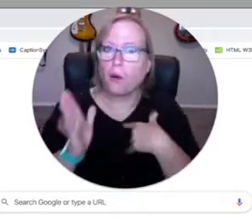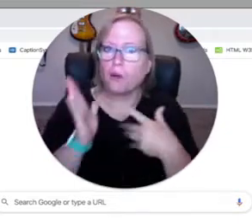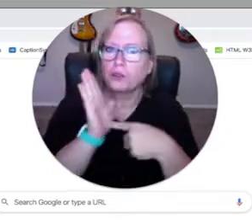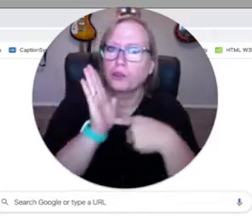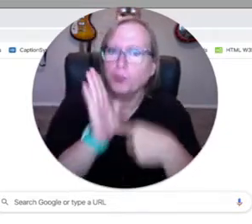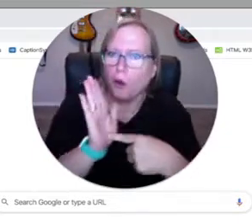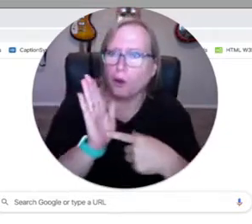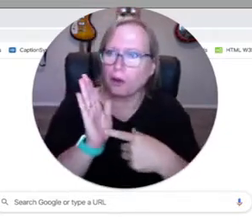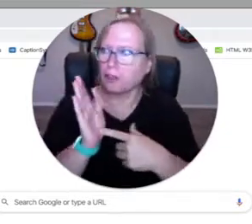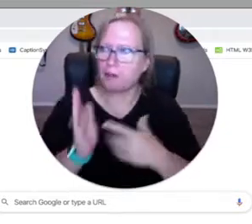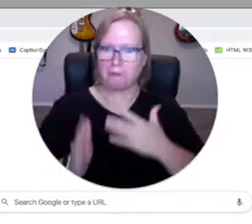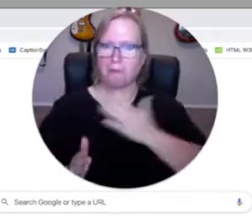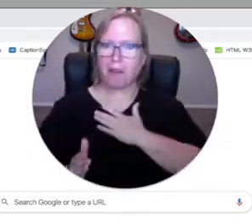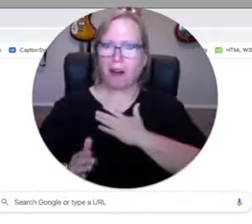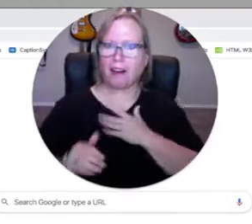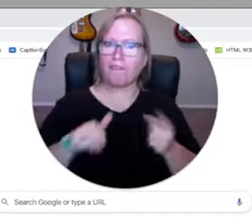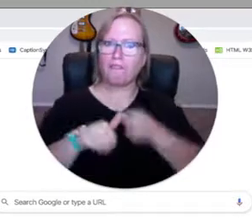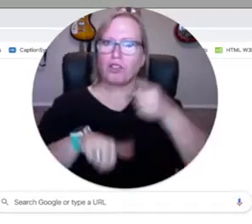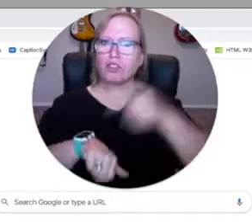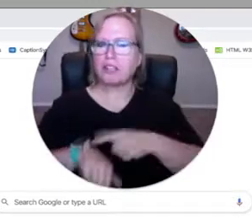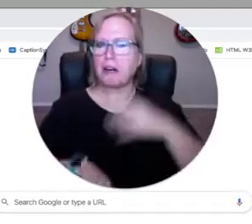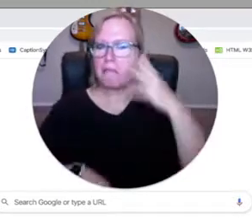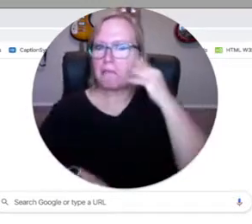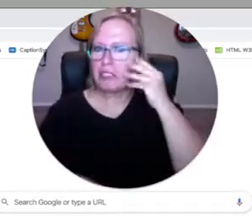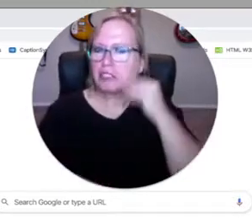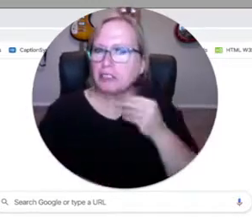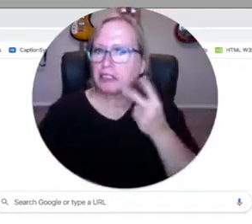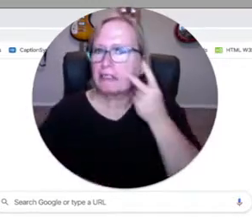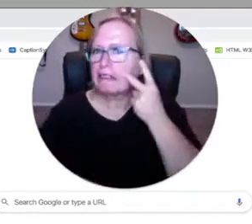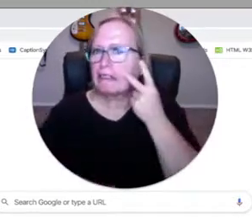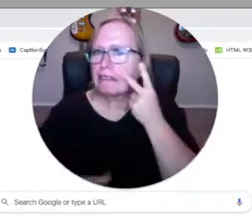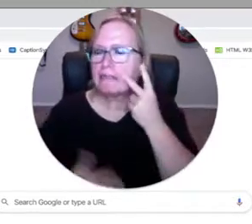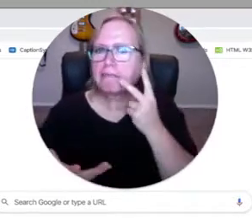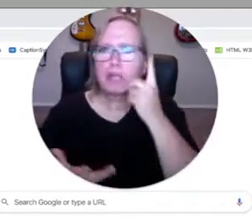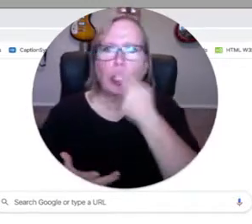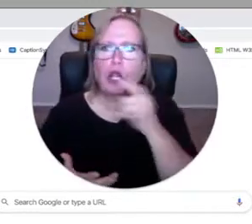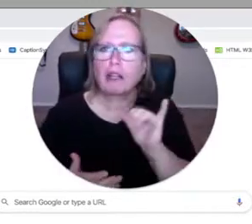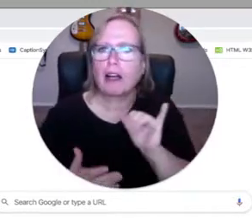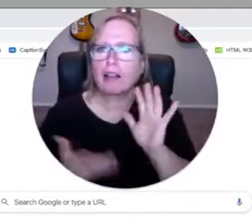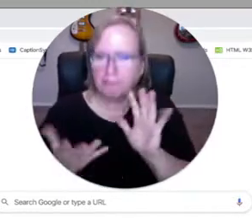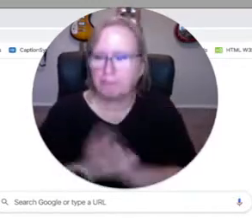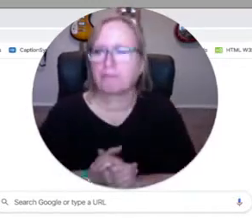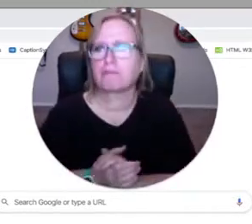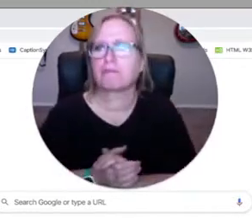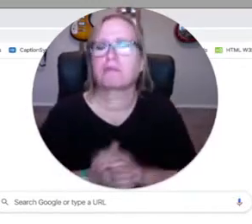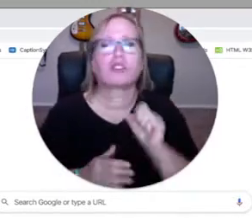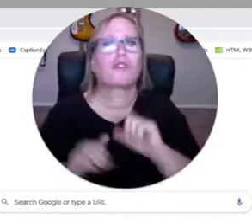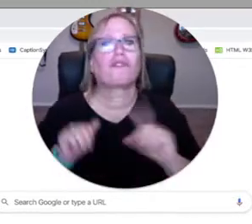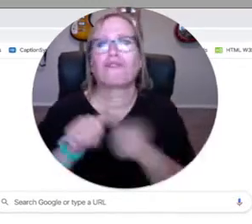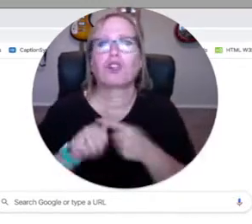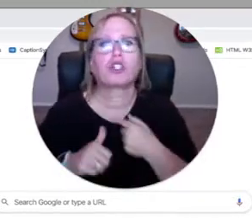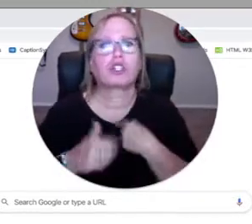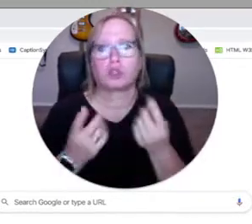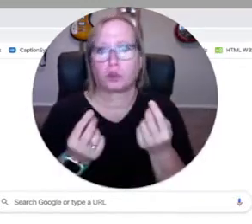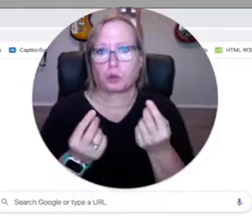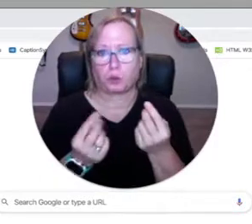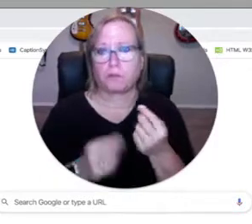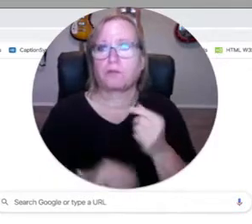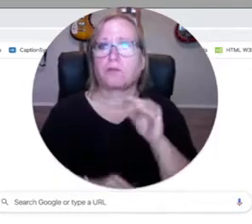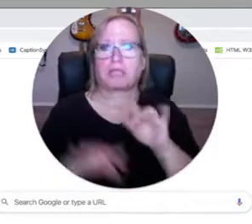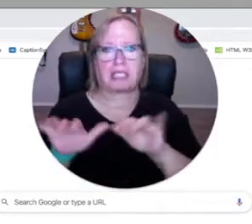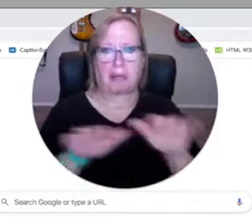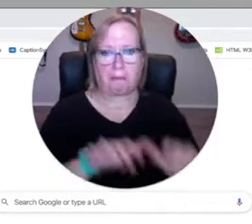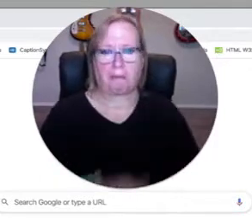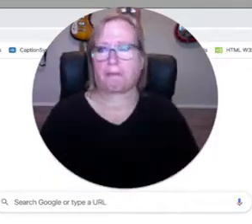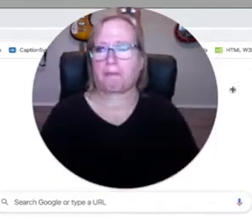here in front of you and I might make mistakes, but I want to show you my first experience with seeing what it looks like and what it can do.